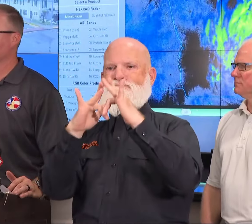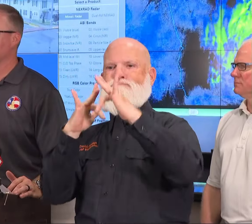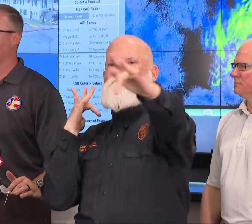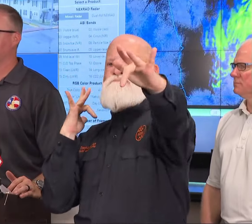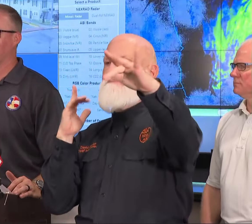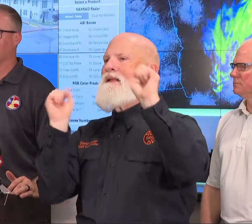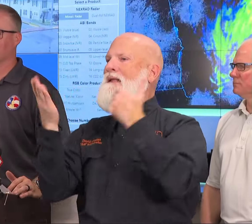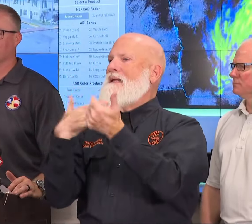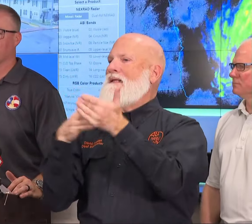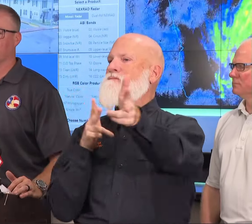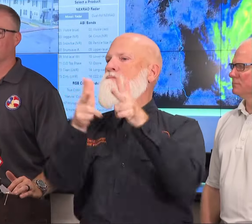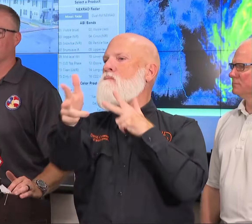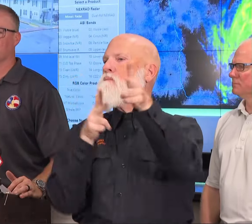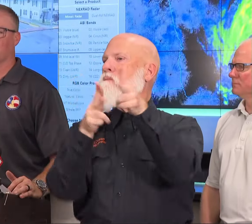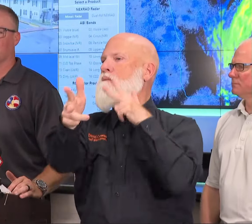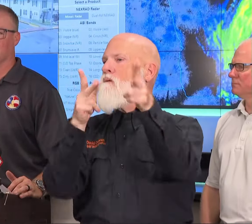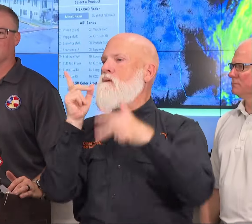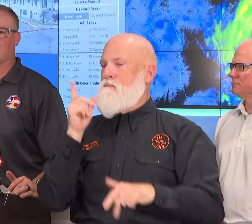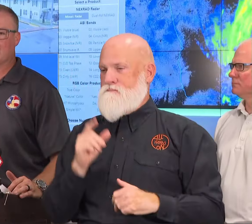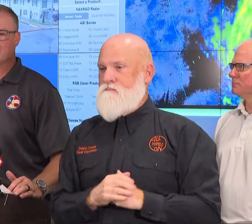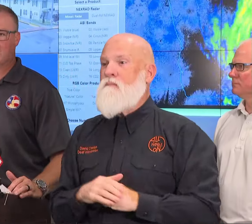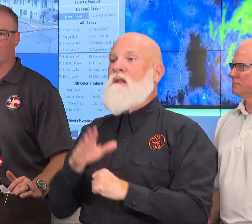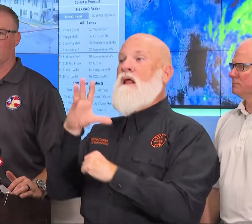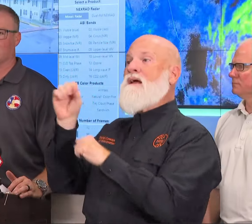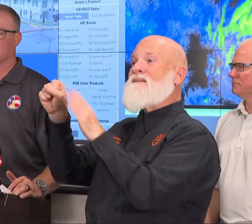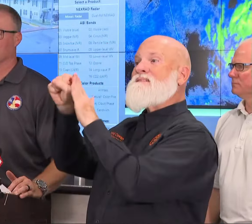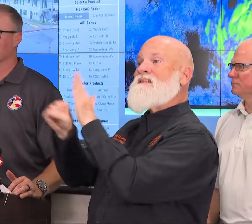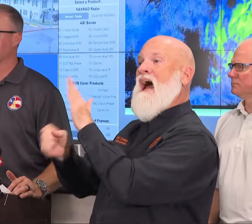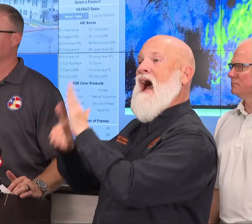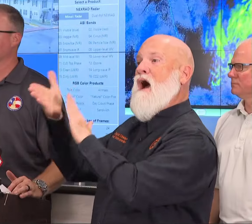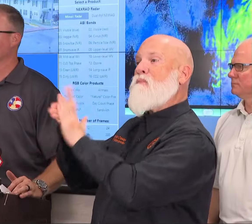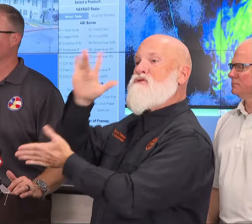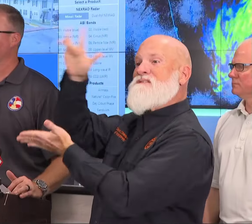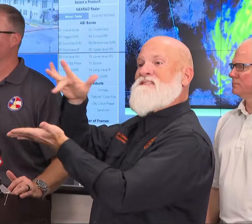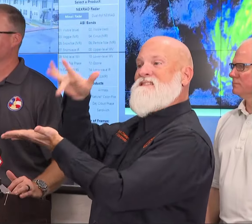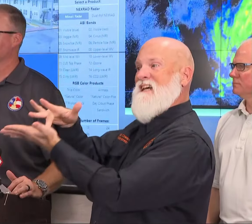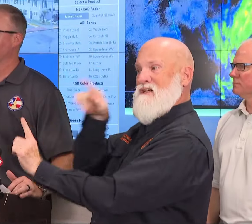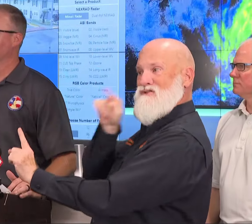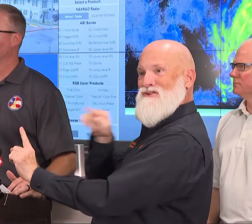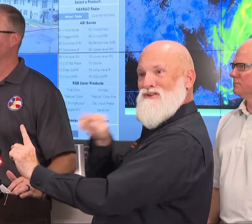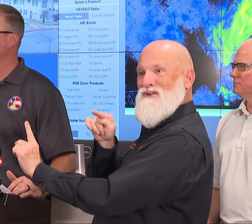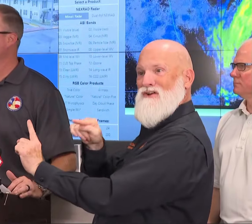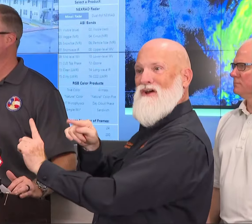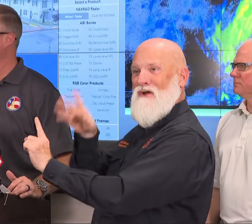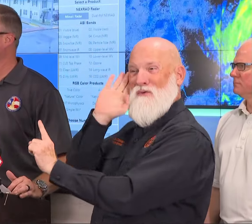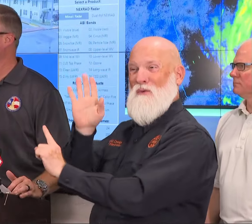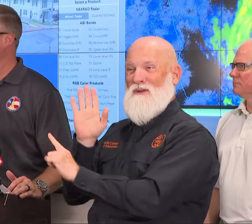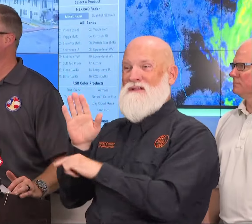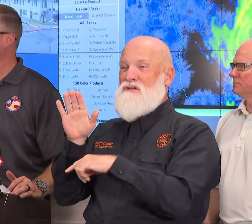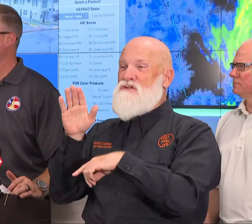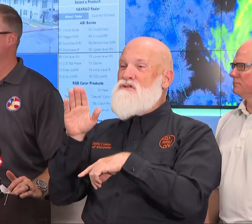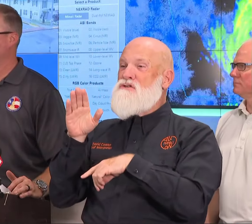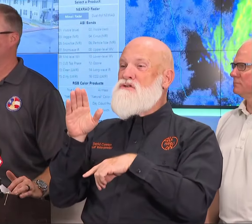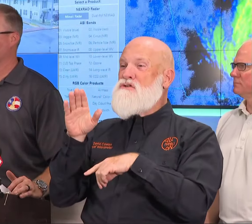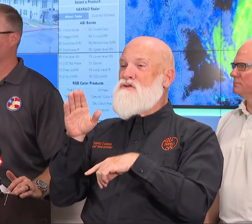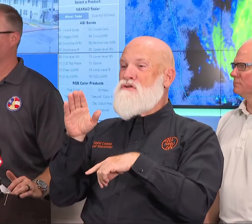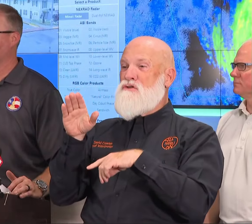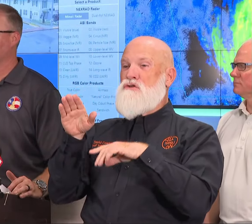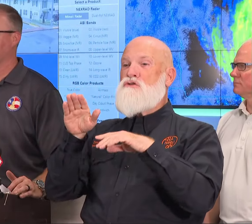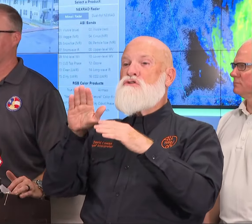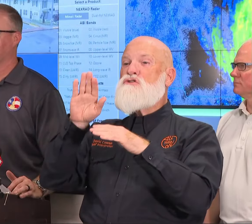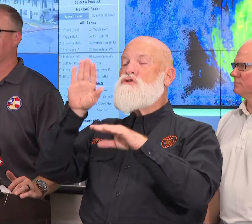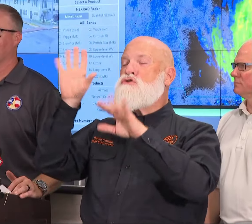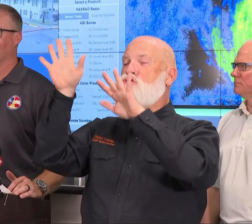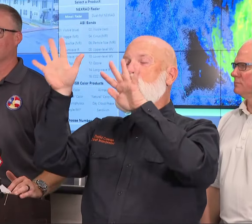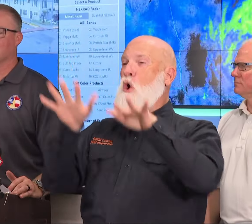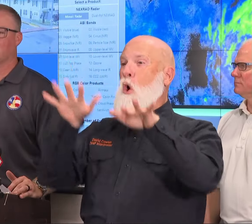from the State Operations Center is just because as the Governor mentioned the center of this storm has created a little bit of downtime for us to